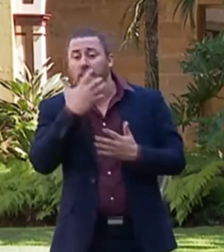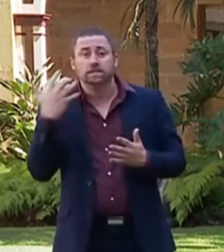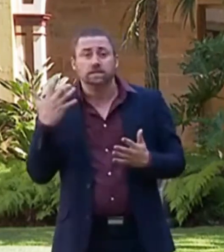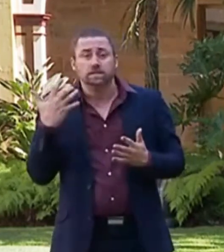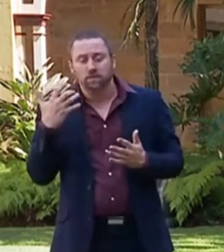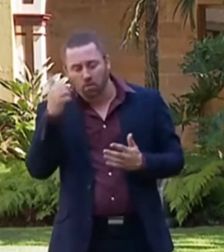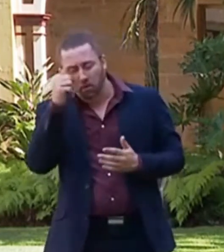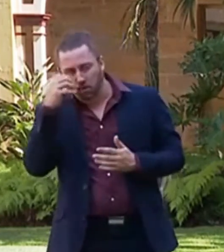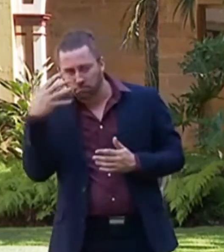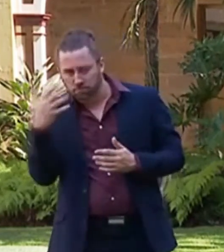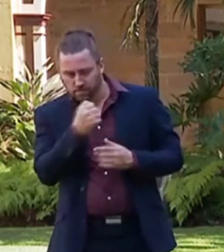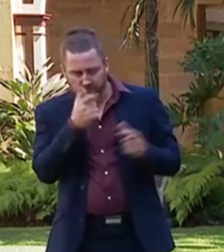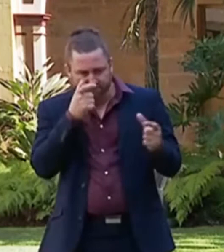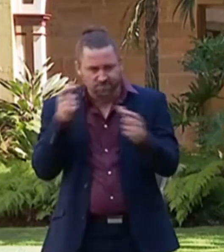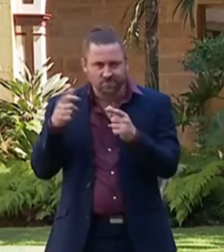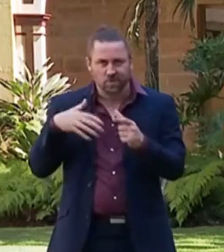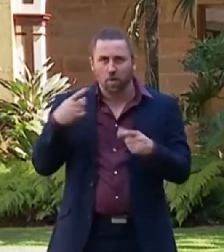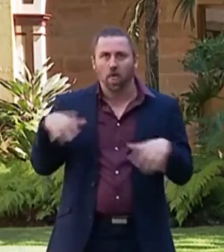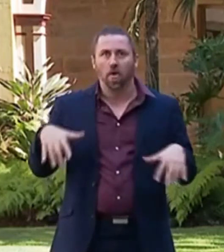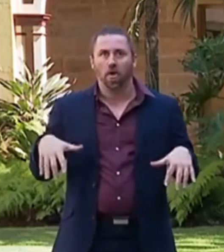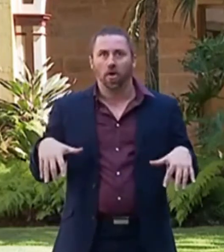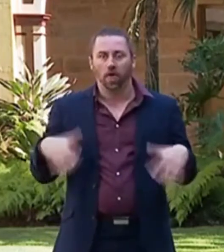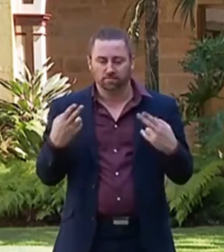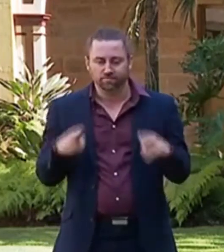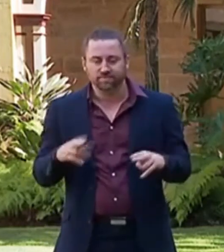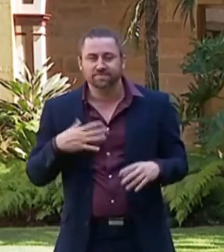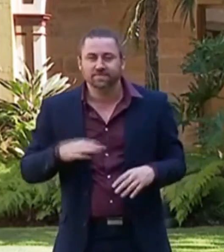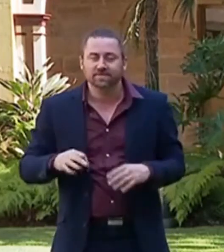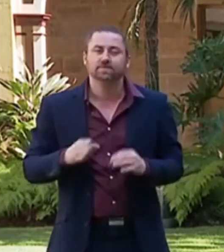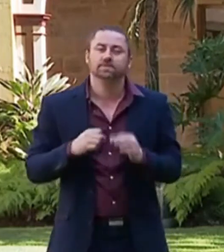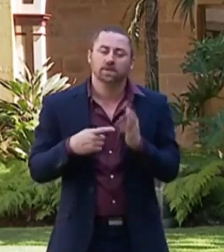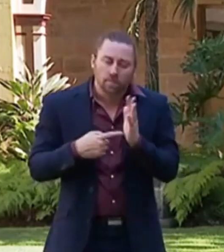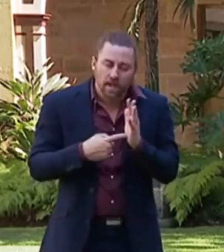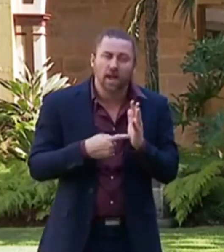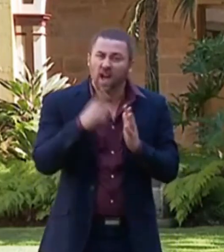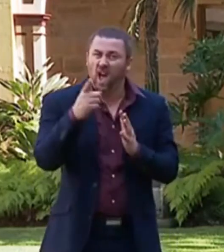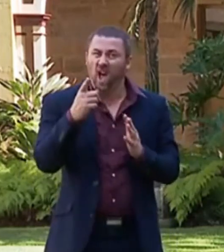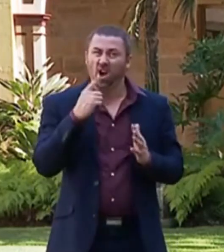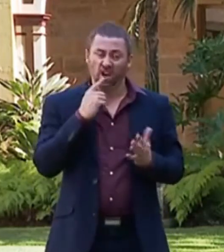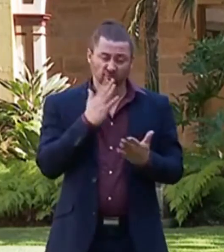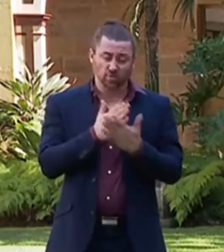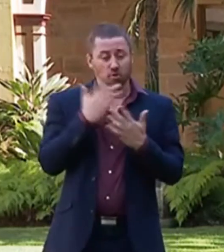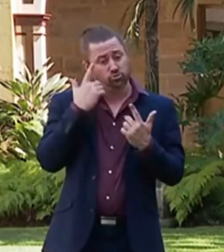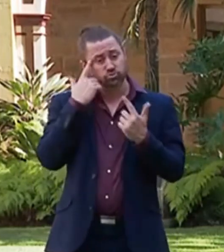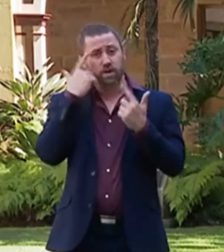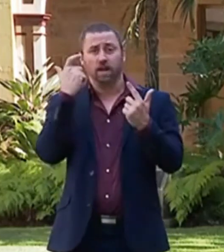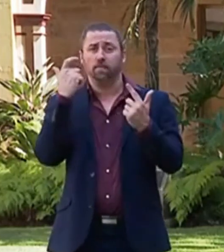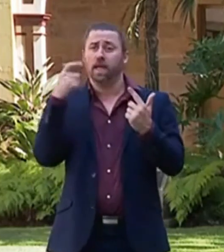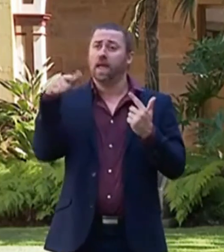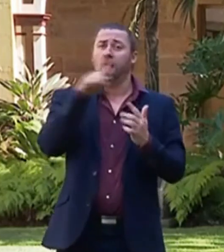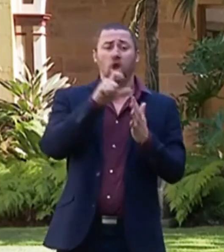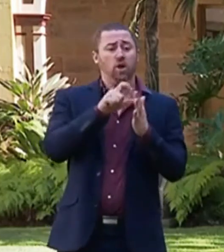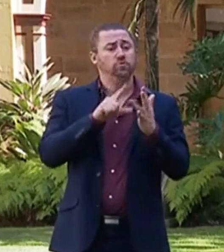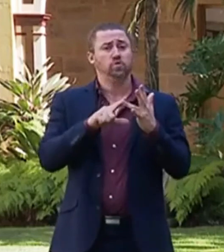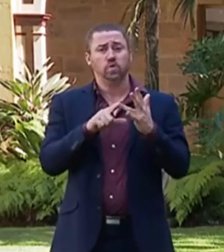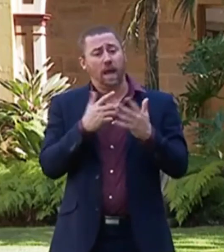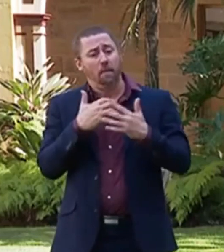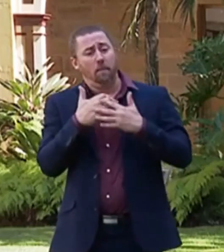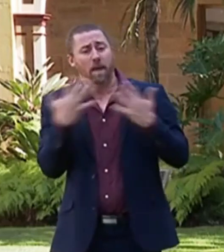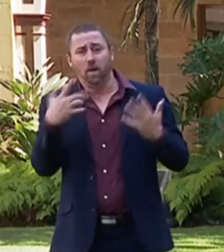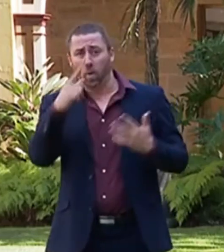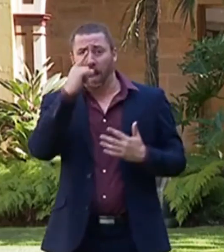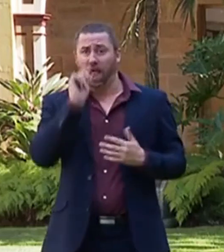to work through what that means. Wherever possible, I strongly recommend people move their lives as much as possible